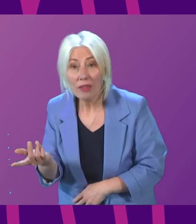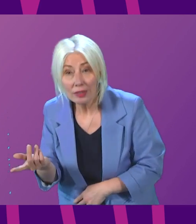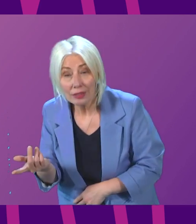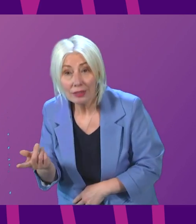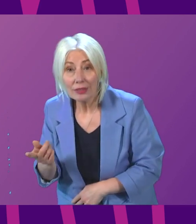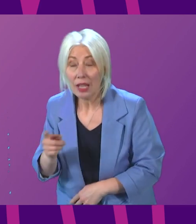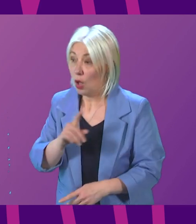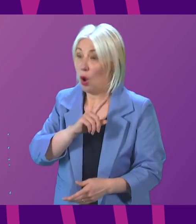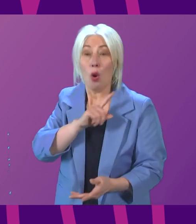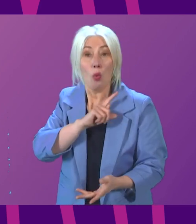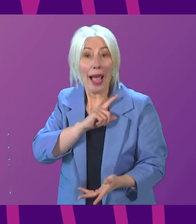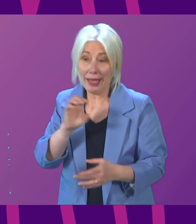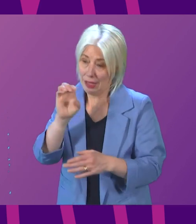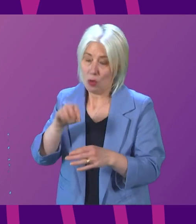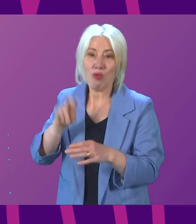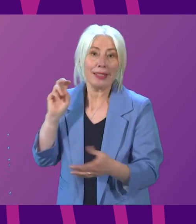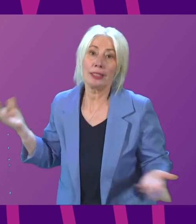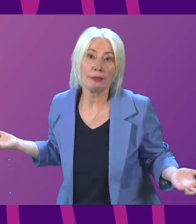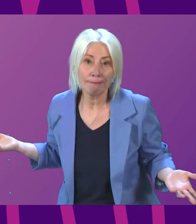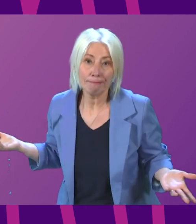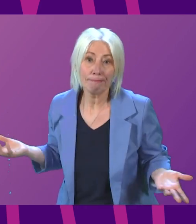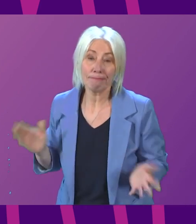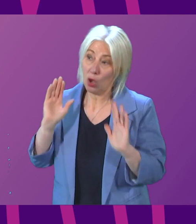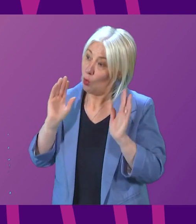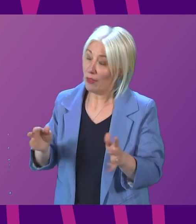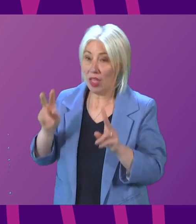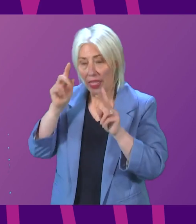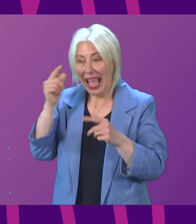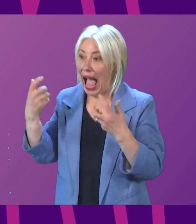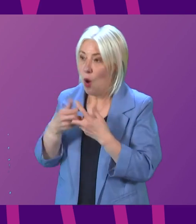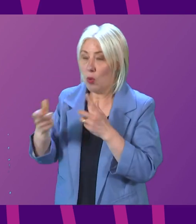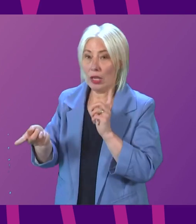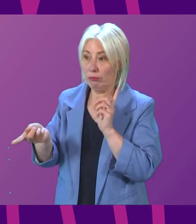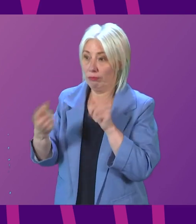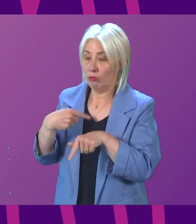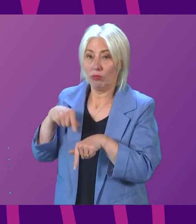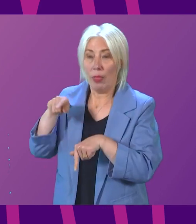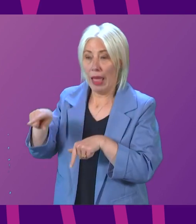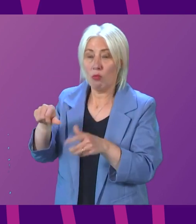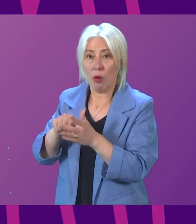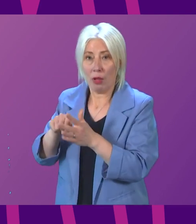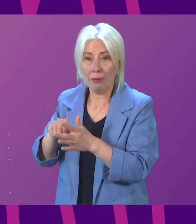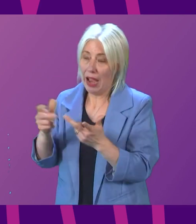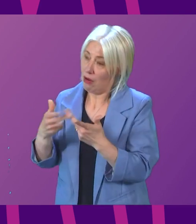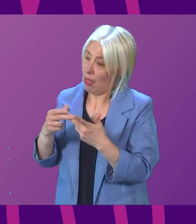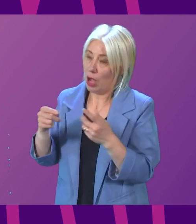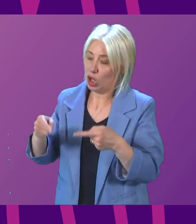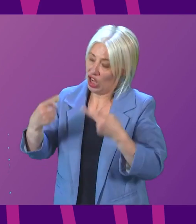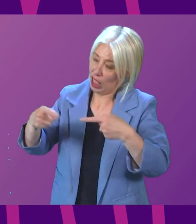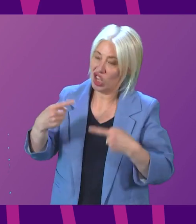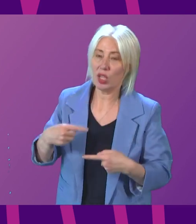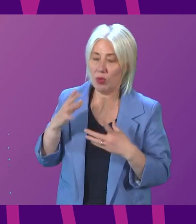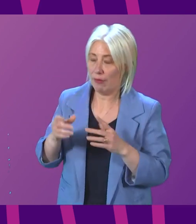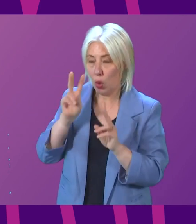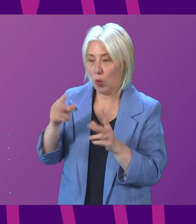deeply exacerbated by Brexit. So, we need to focus on how we overcome that, as well as the other challenges that we continue to focus on.